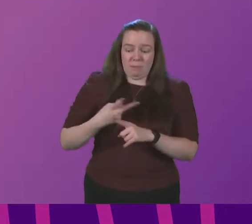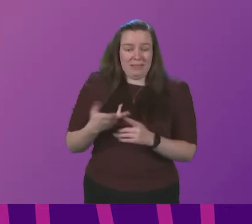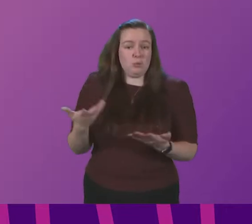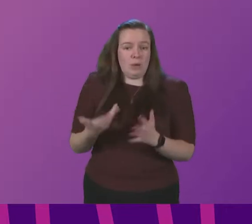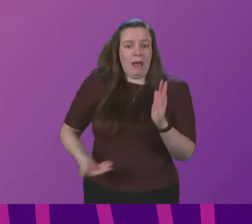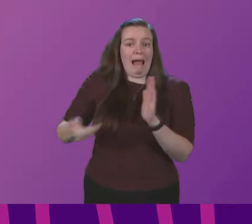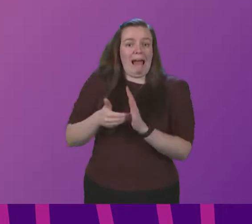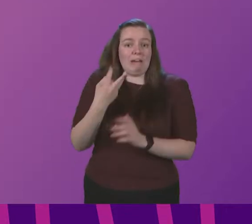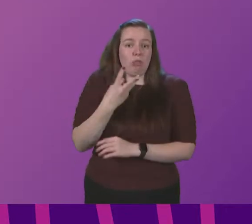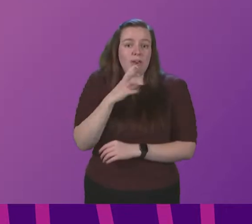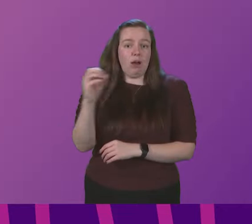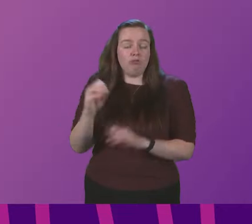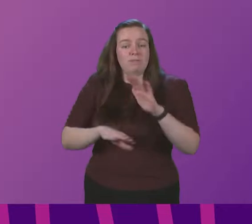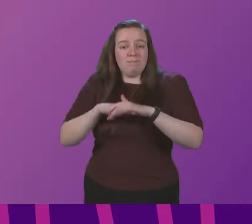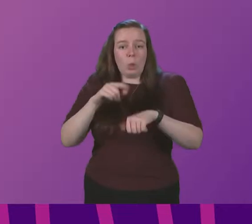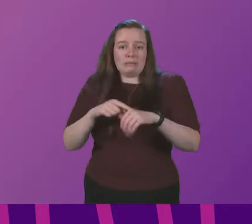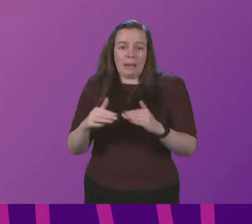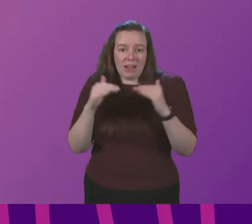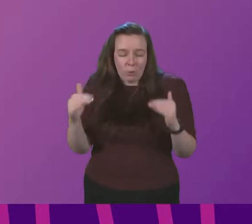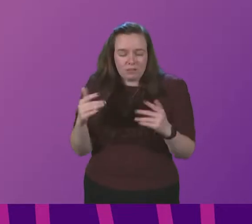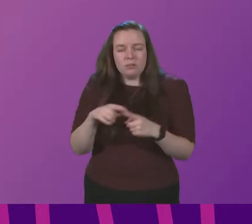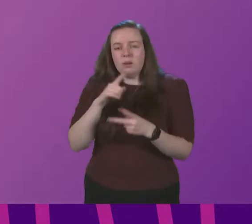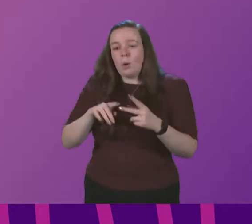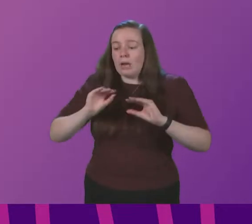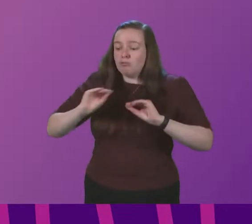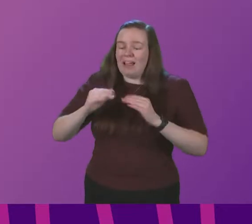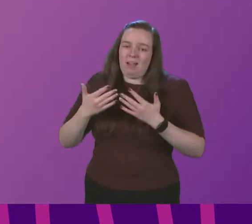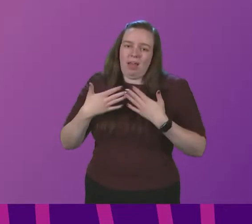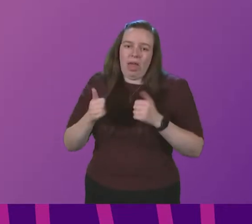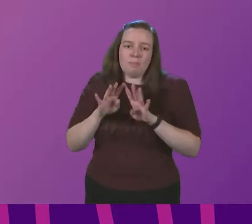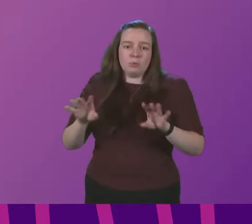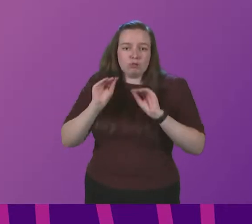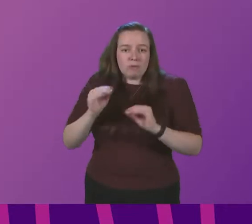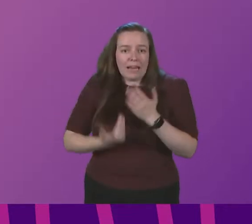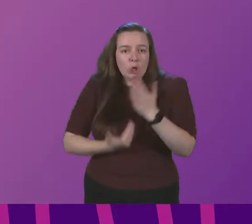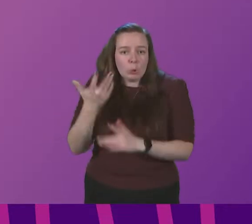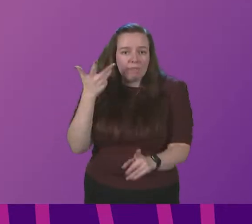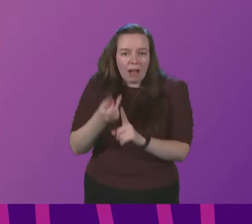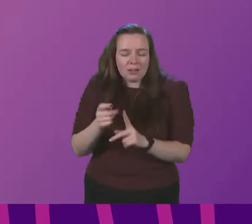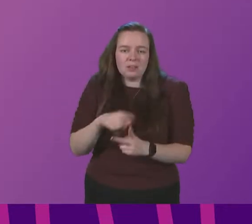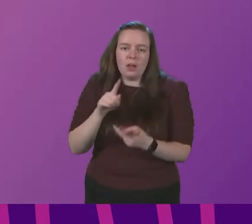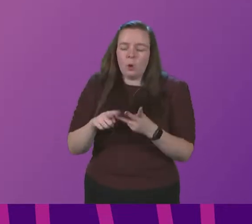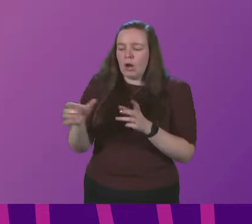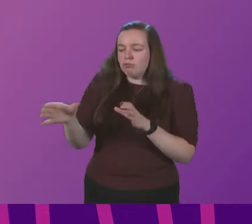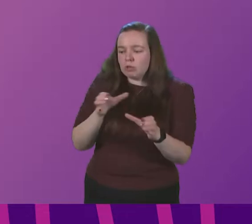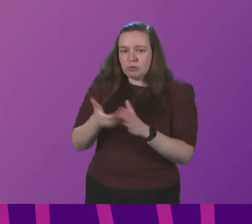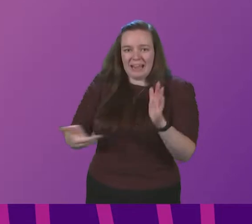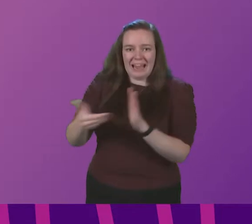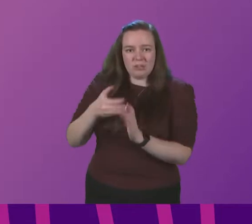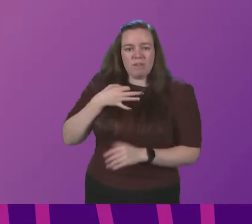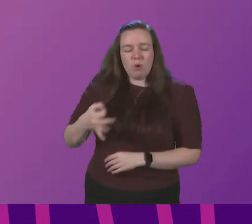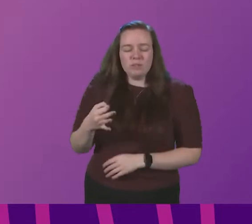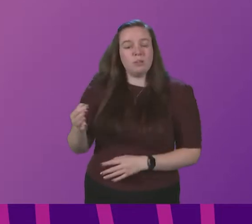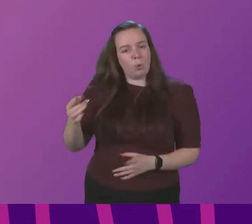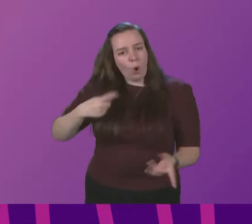added 300 full time equivalent we are training health boards are training new vaccinators we are recruiting extra volunteers all